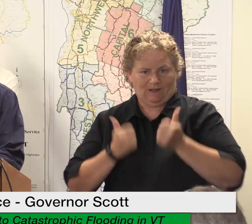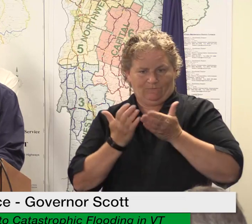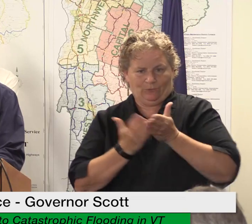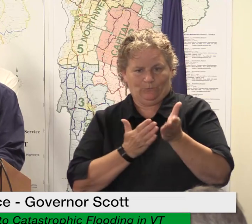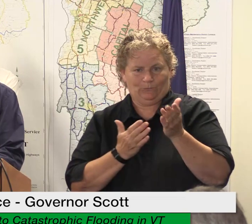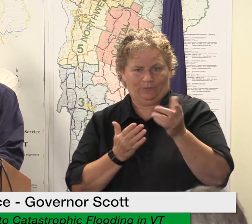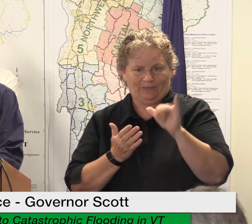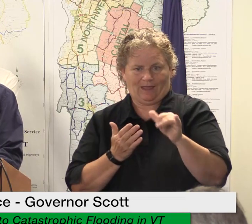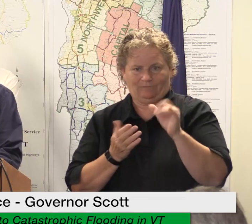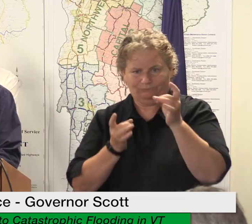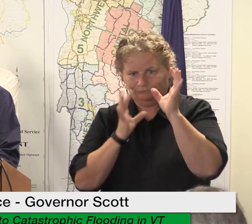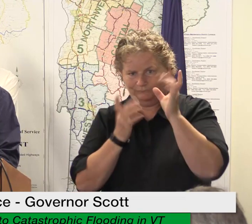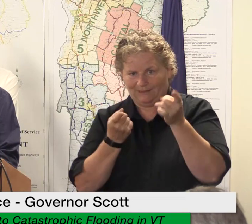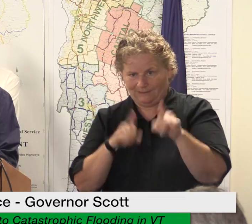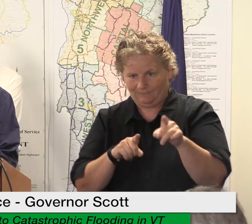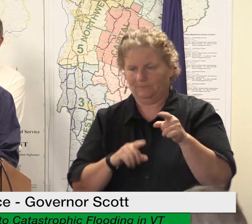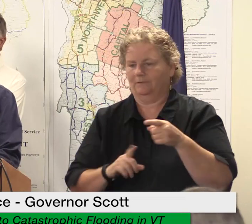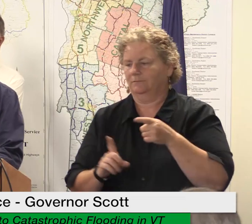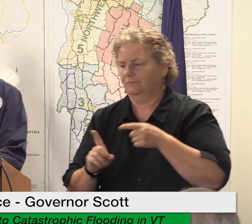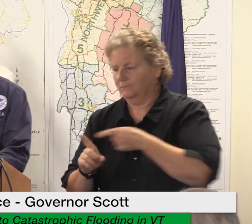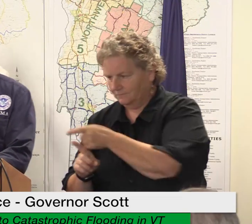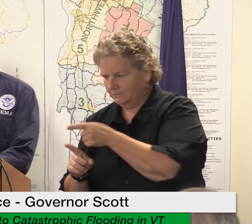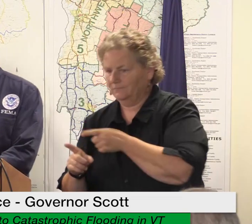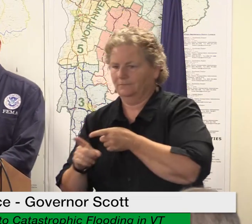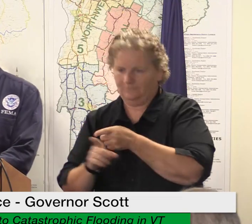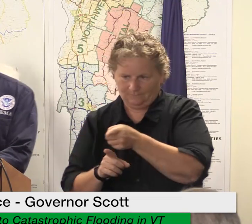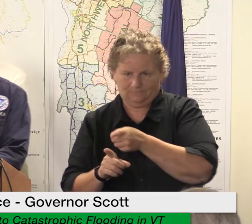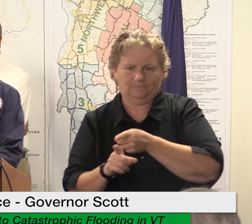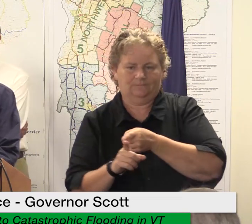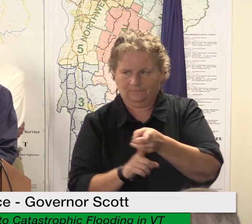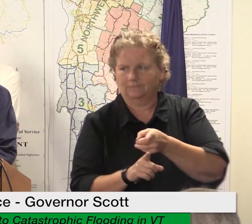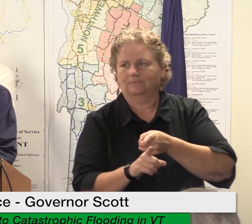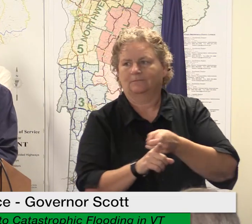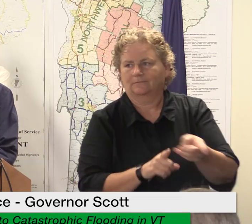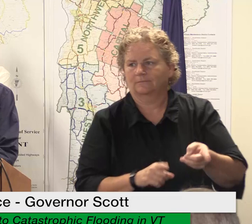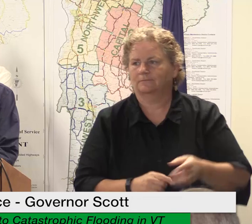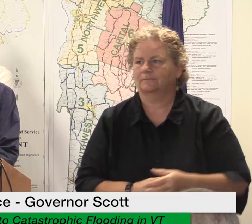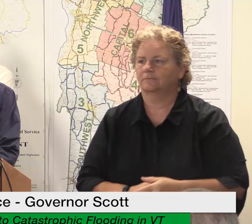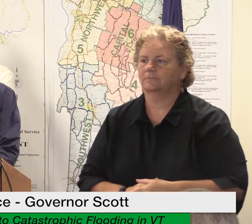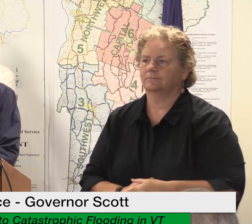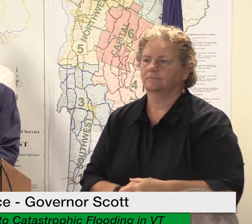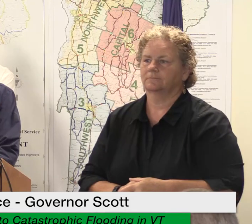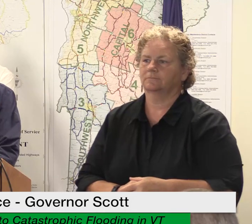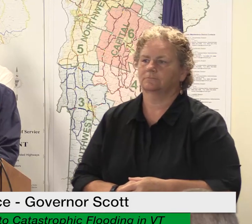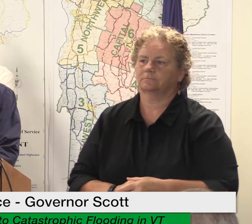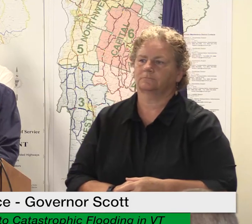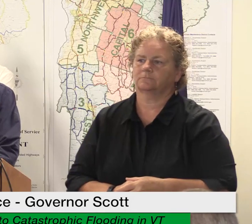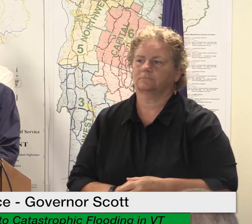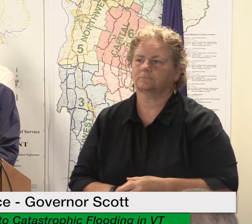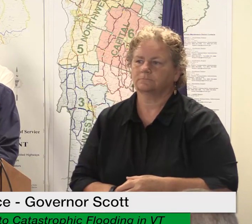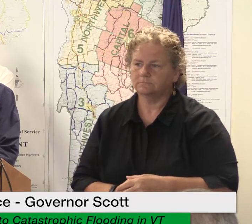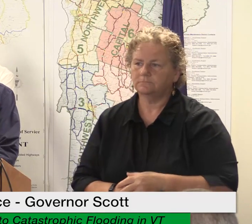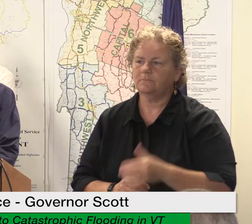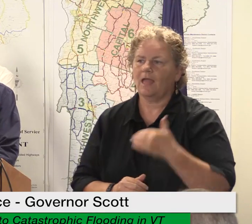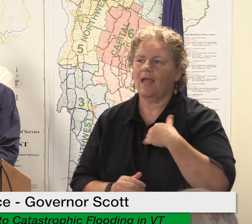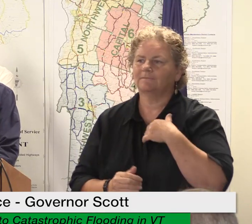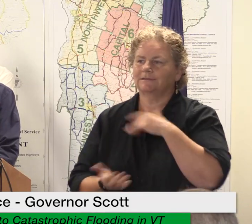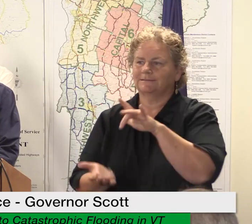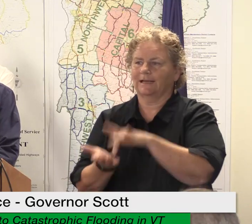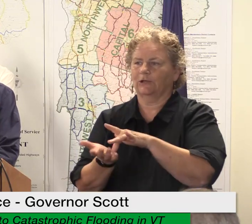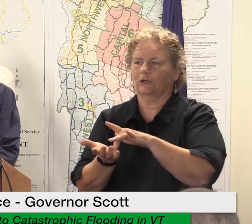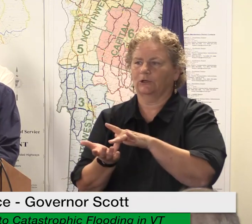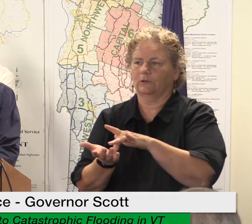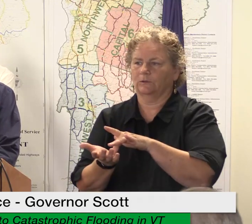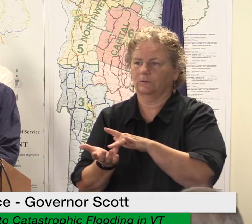we're opening up two disaster resource centers starting with a soft opening today and